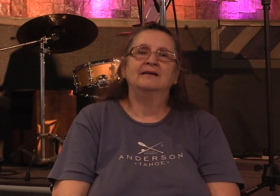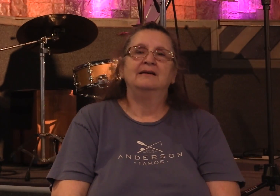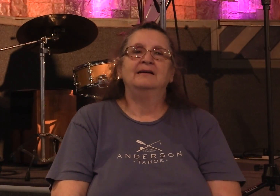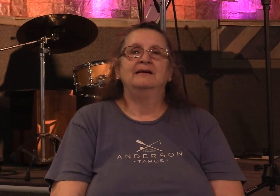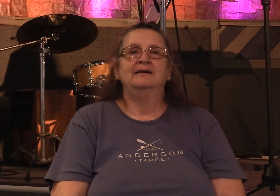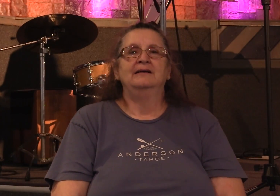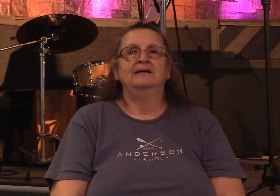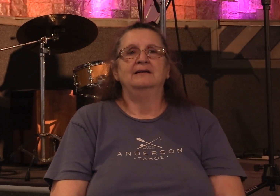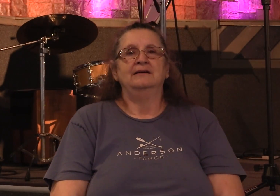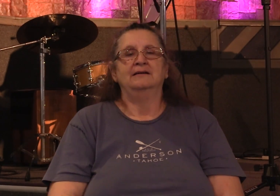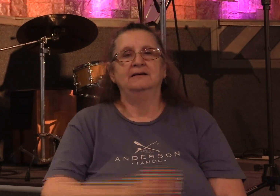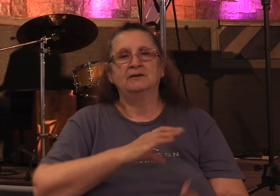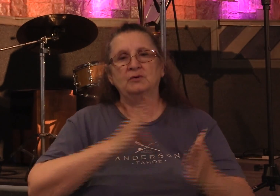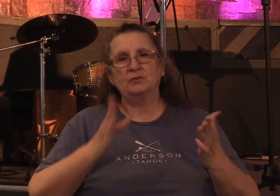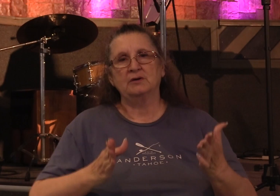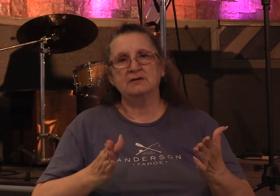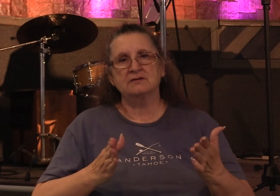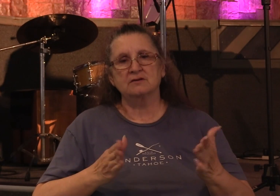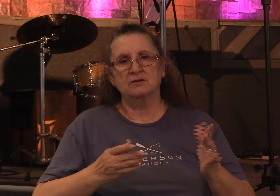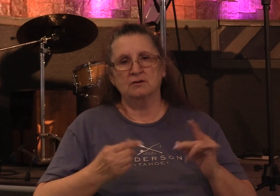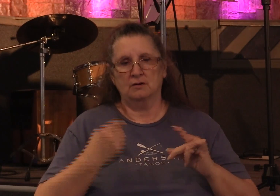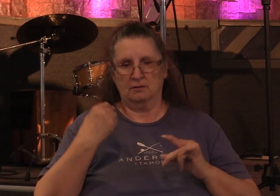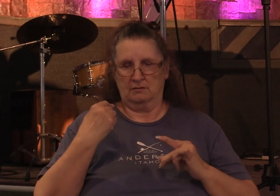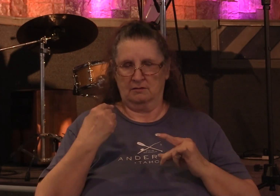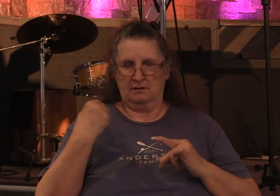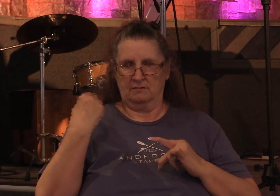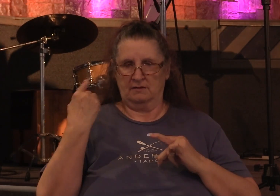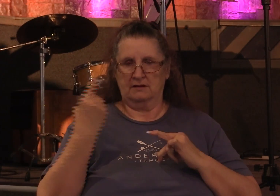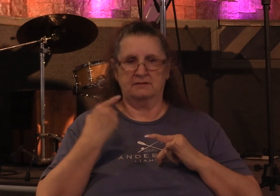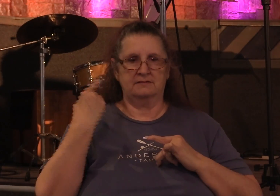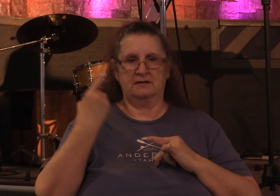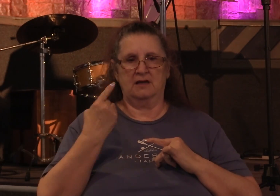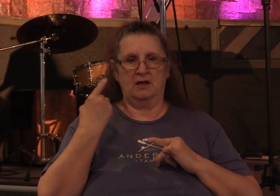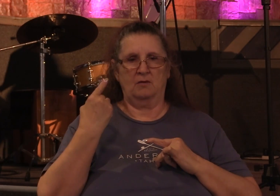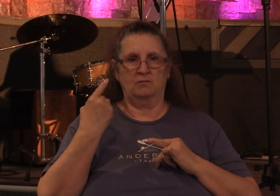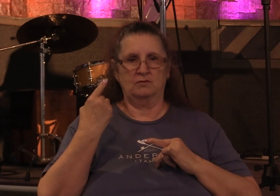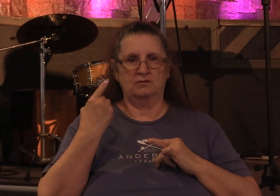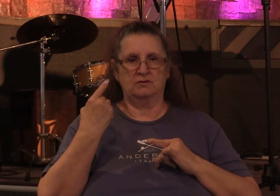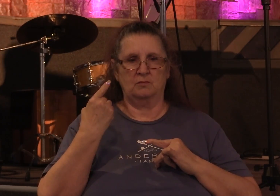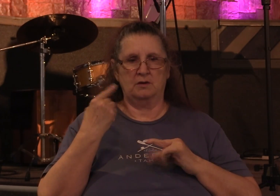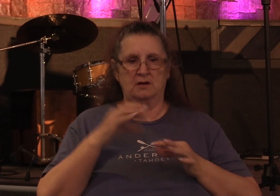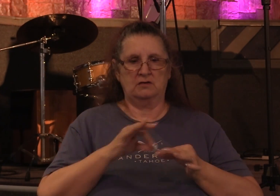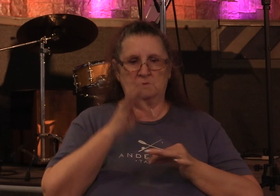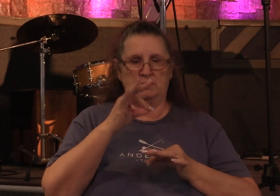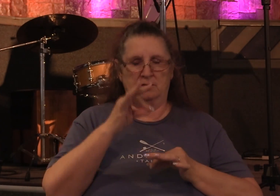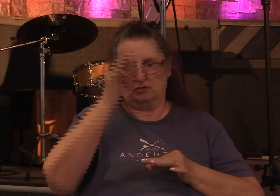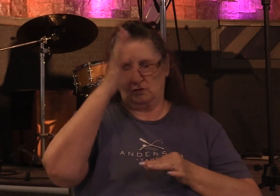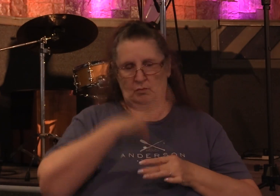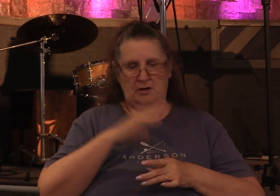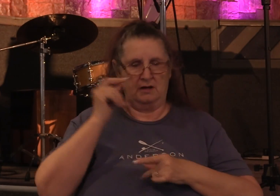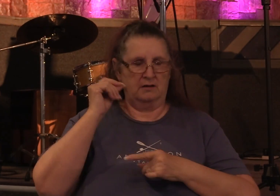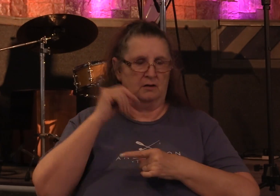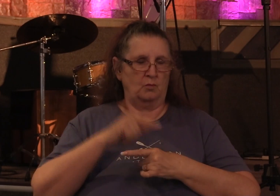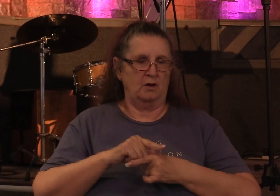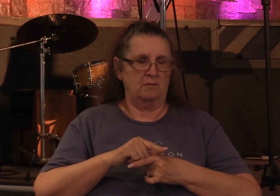there's christians who portray themselves to be spiritual men and women of god while they're around other christians on sundays